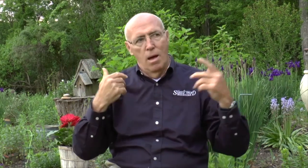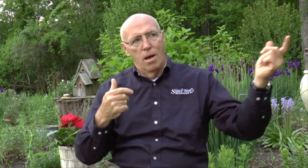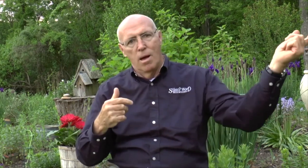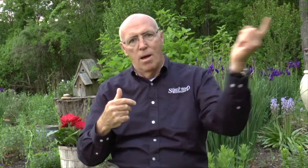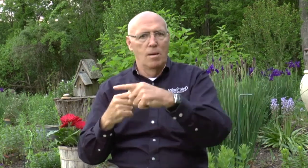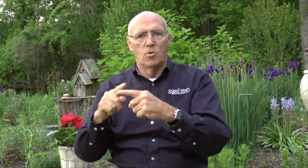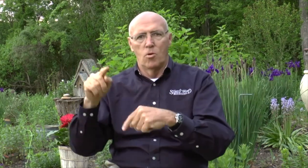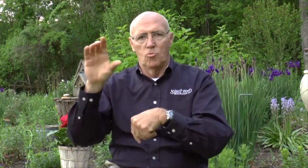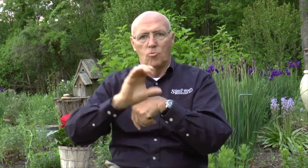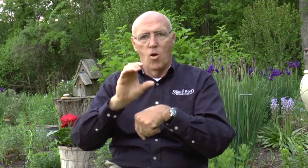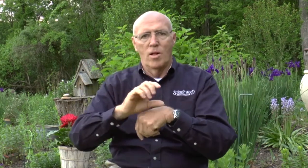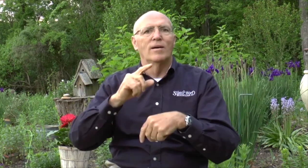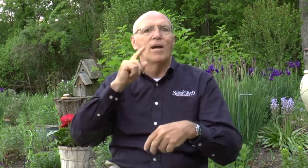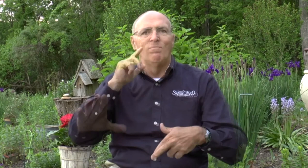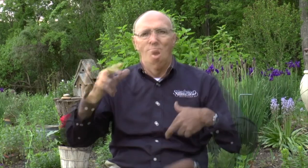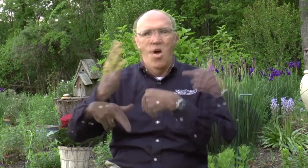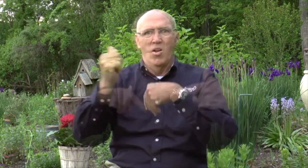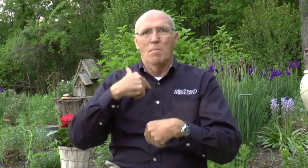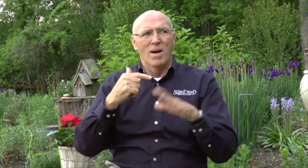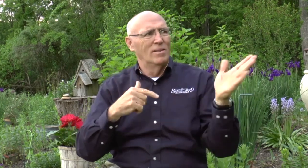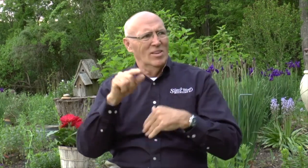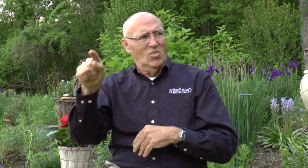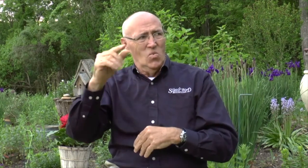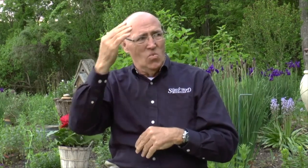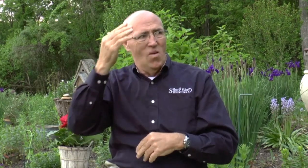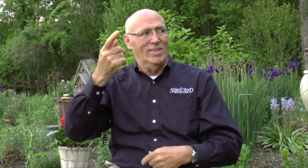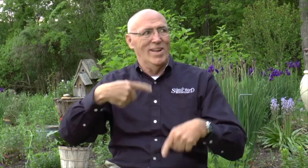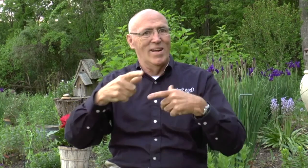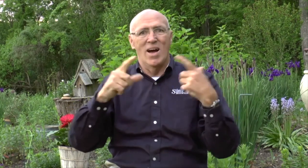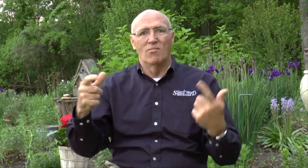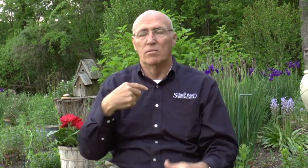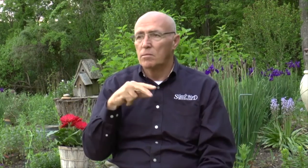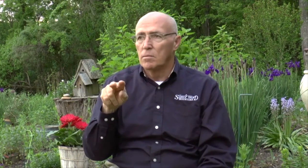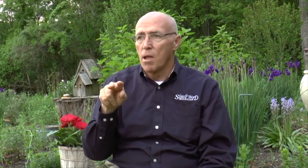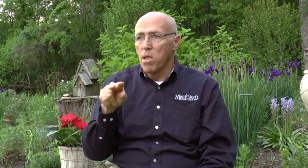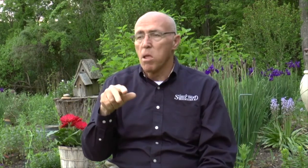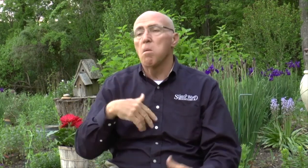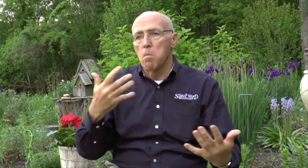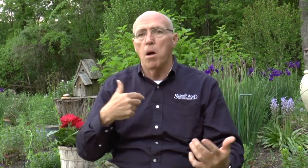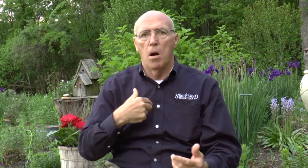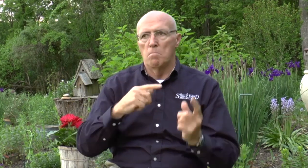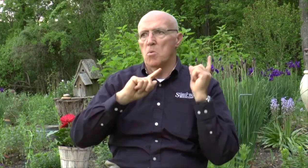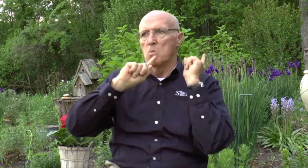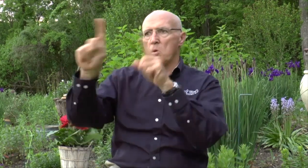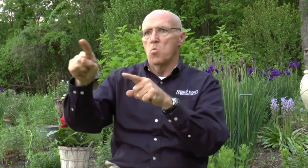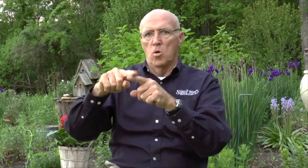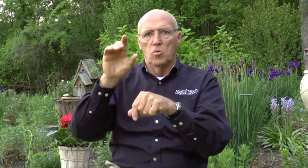He was young back then. He came to the church. And the pastor called me and he said, Alan, this guy knows sign language. And I thought, oh,